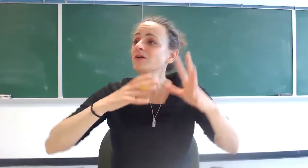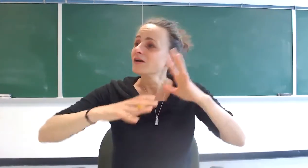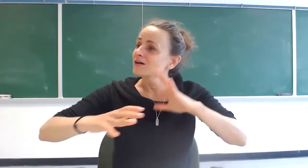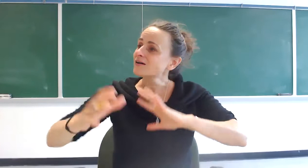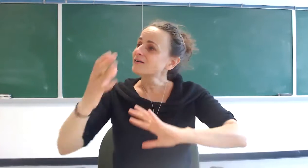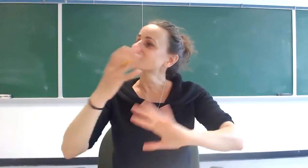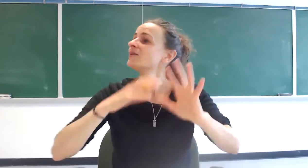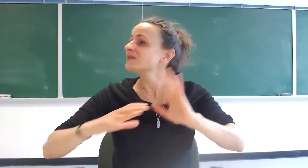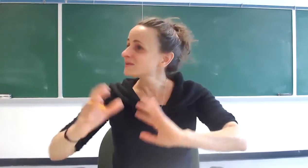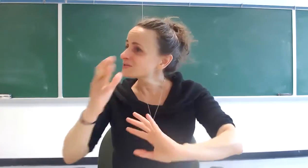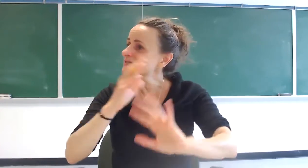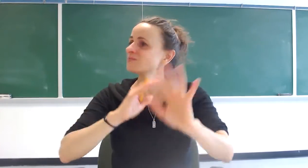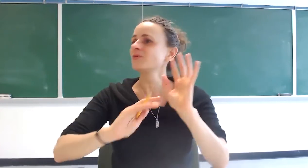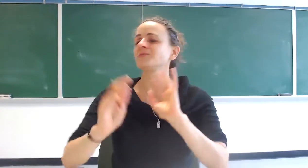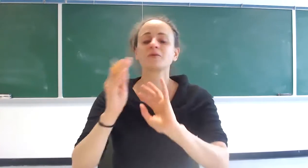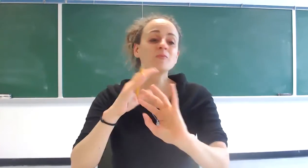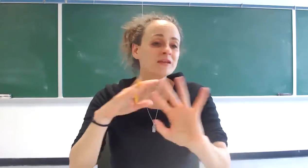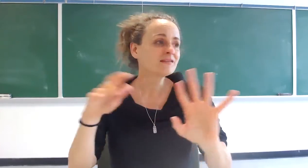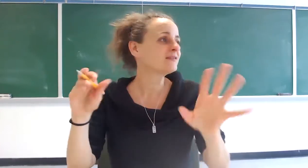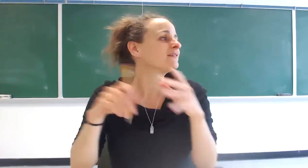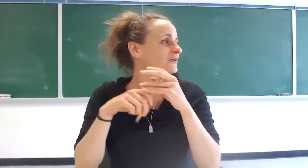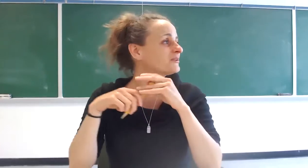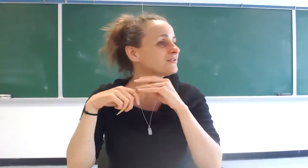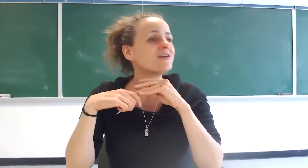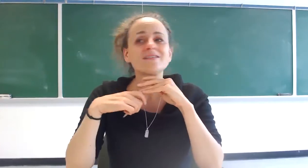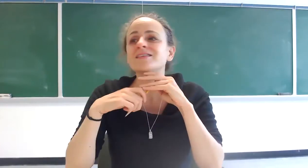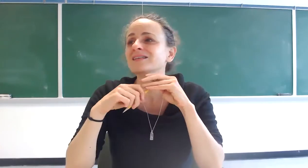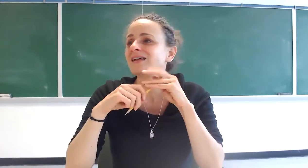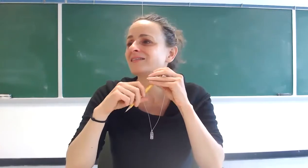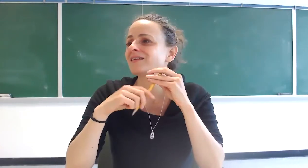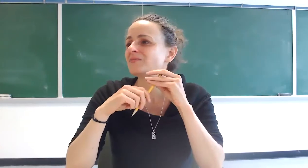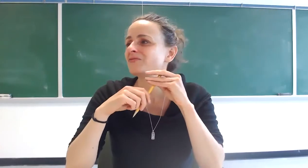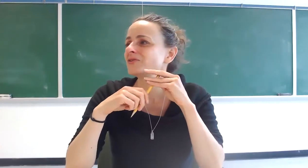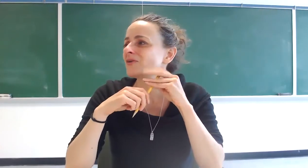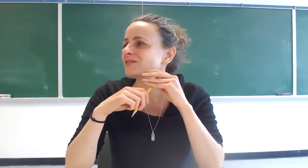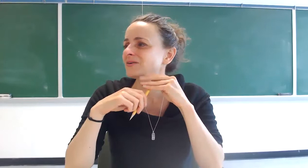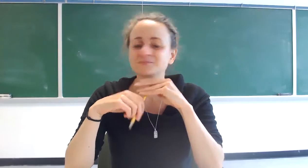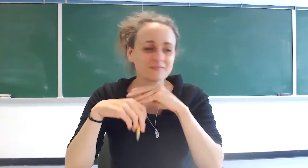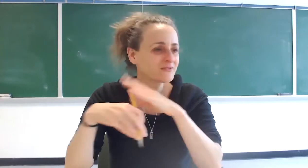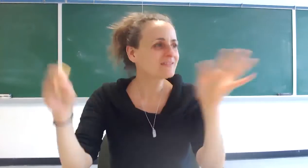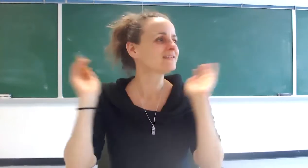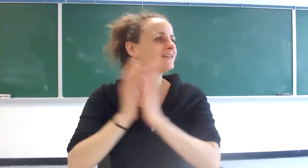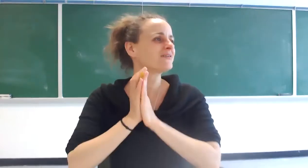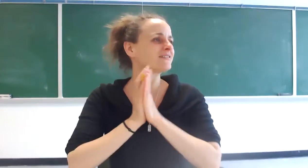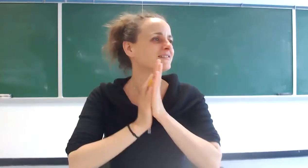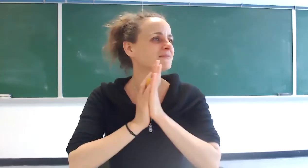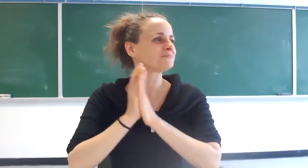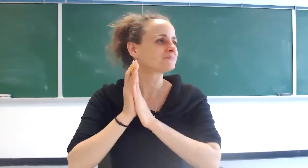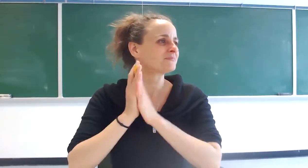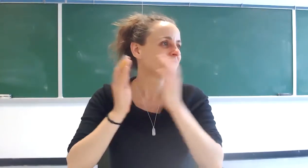uh feminine which is more open-ended uh really try to take that class uh before you graduate so that's it any questions or men alone